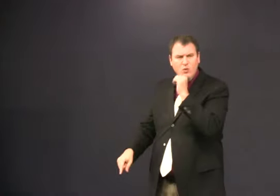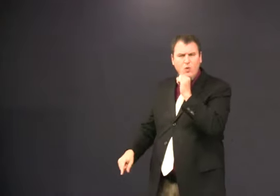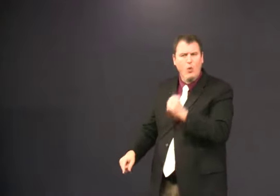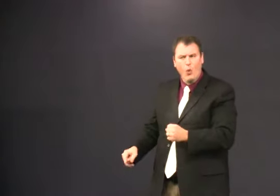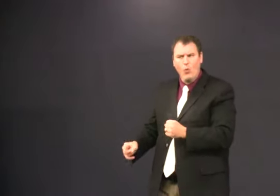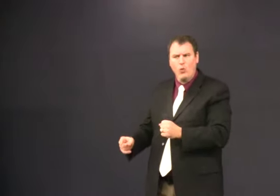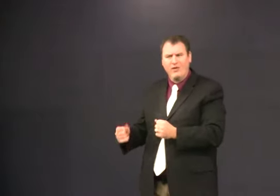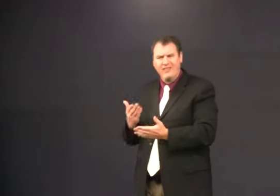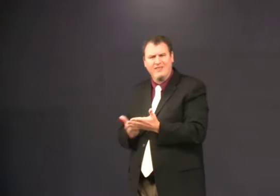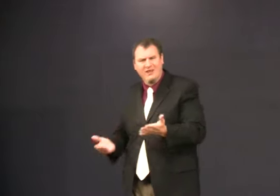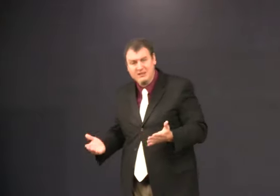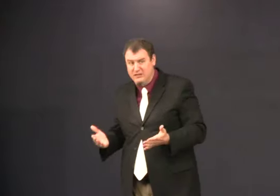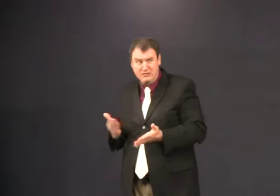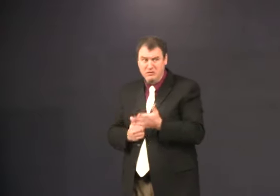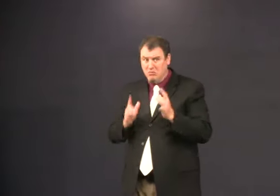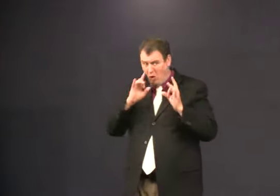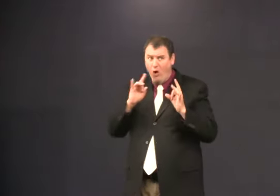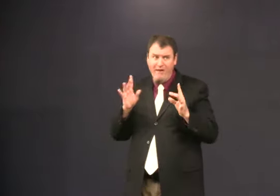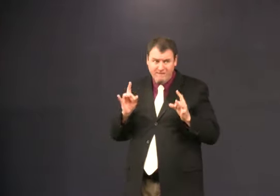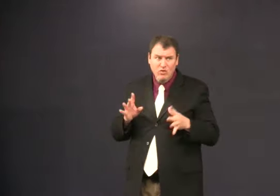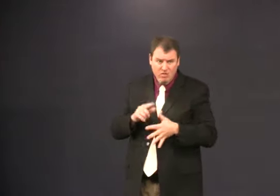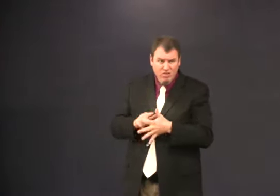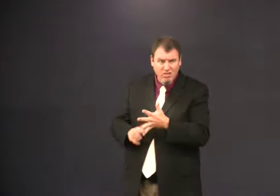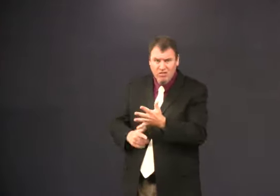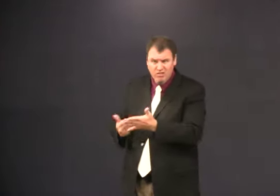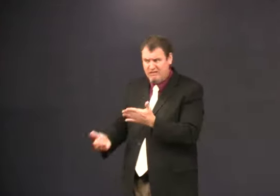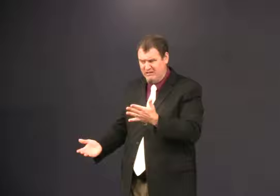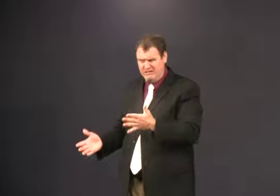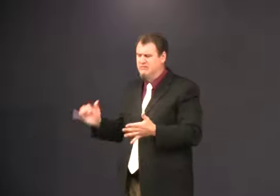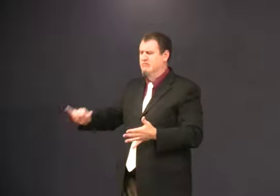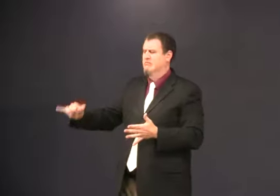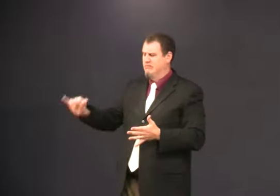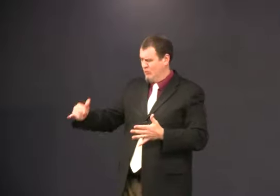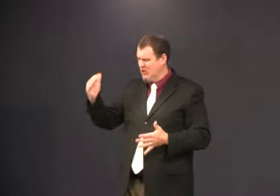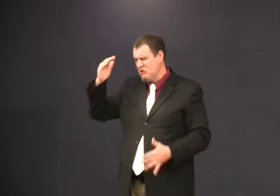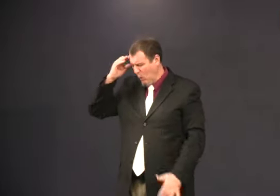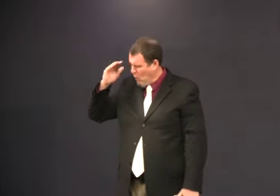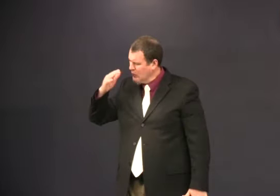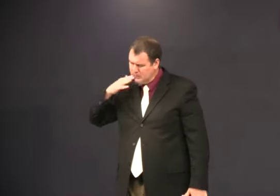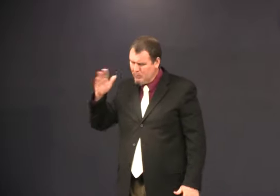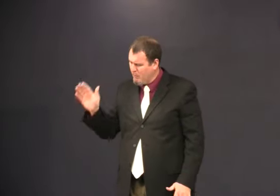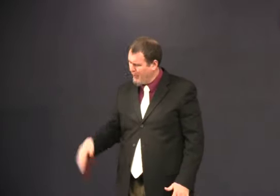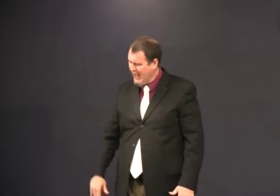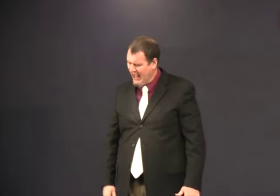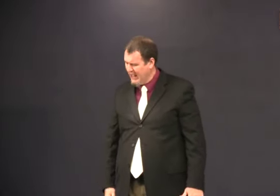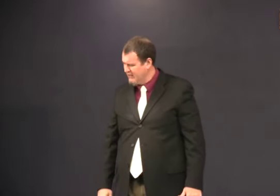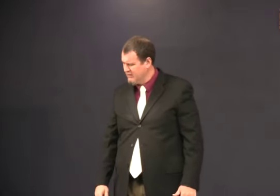we said we're going to kill the old things the awful terrible things we know they're bad